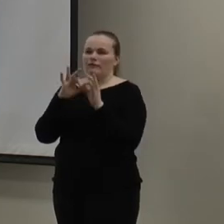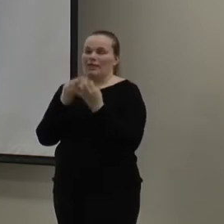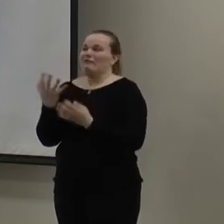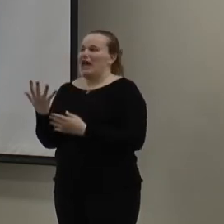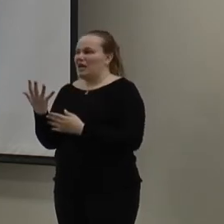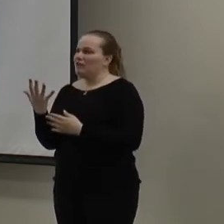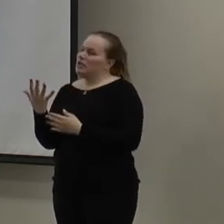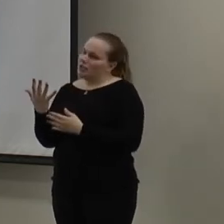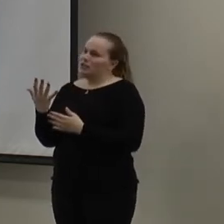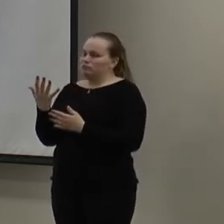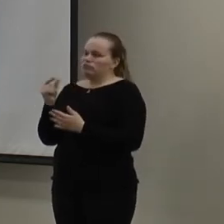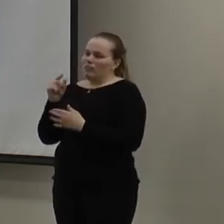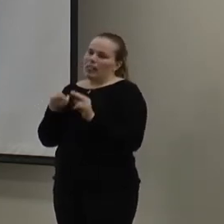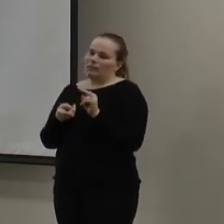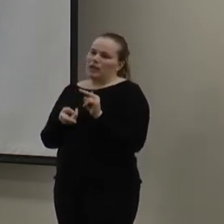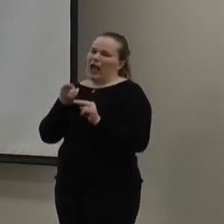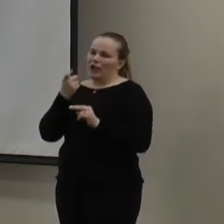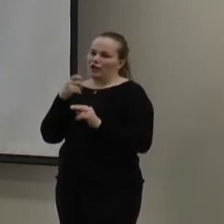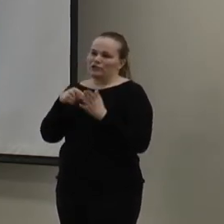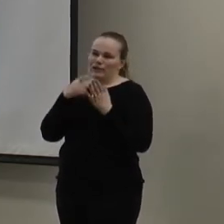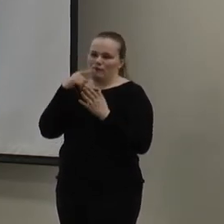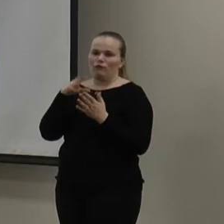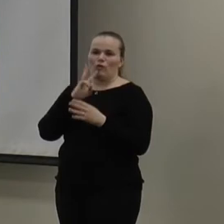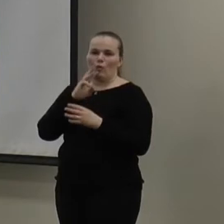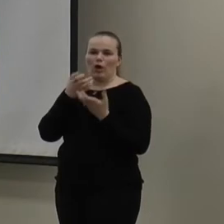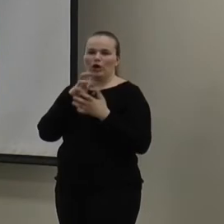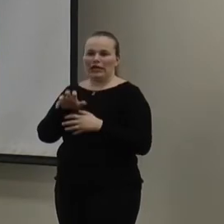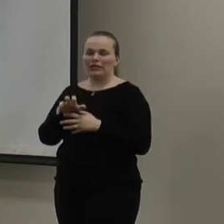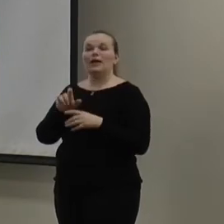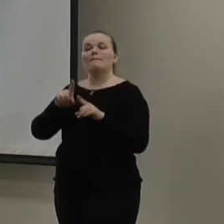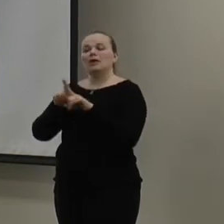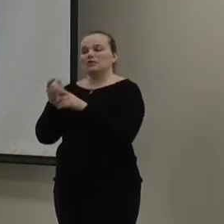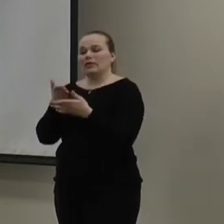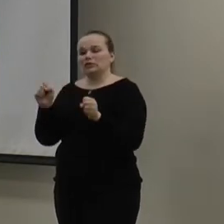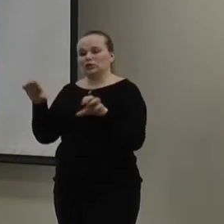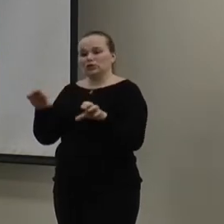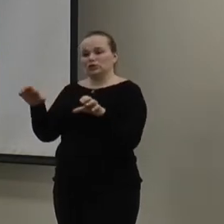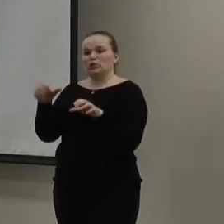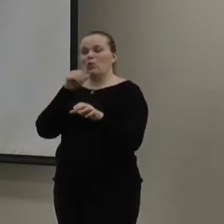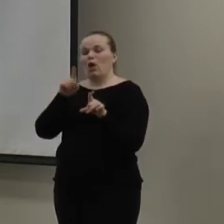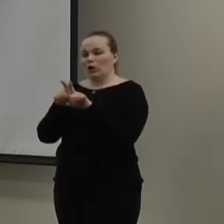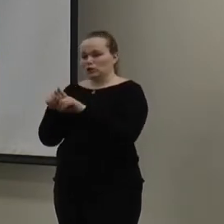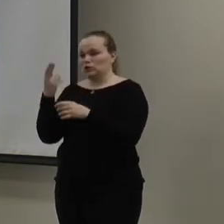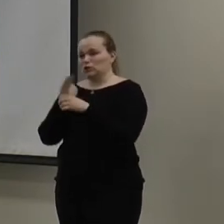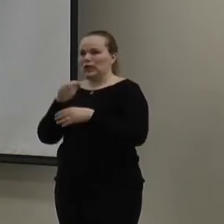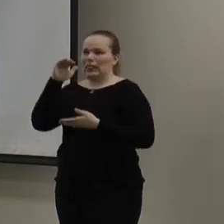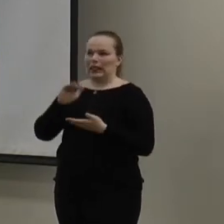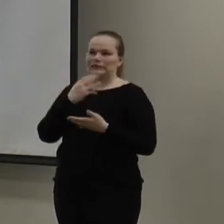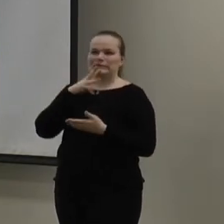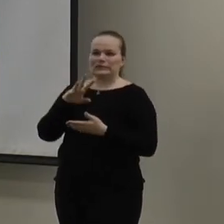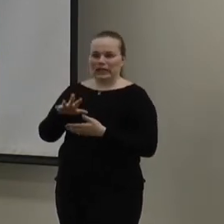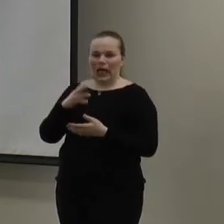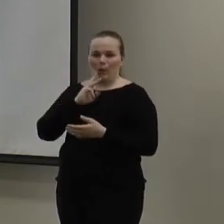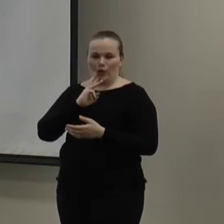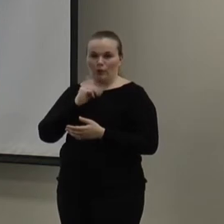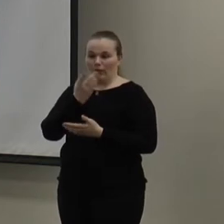you're probably going to have a little higher demand on water heating. But, so, some things you can do aside from just using less hot water. One